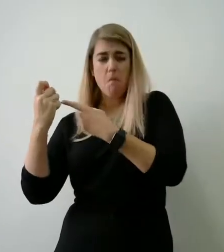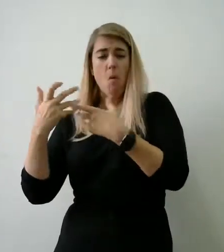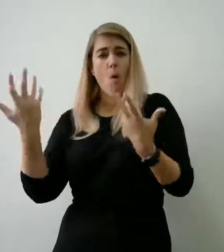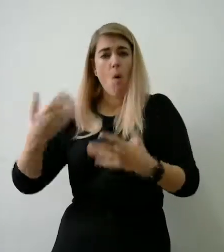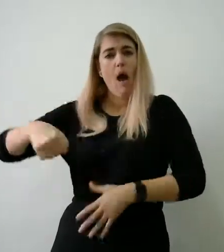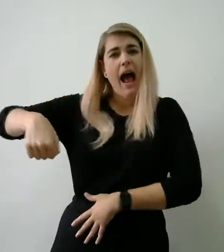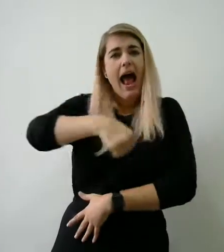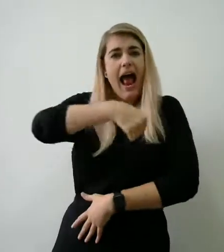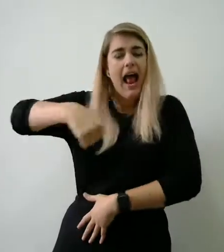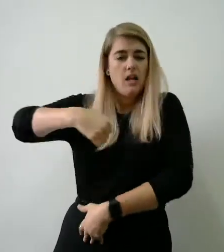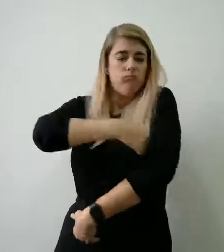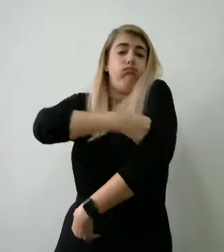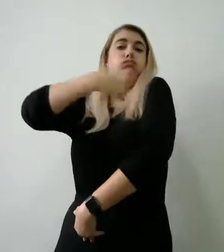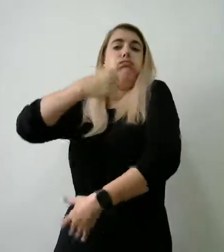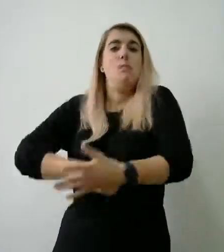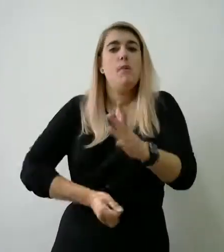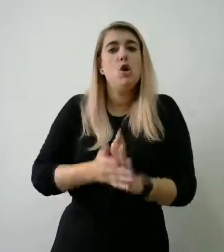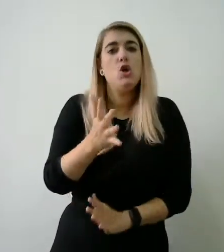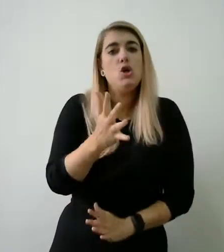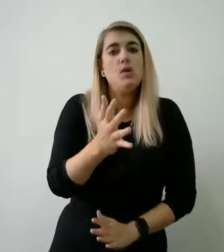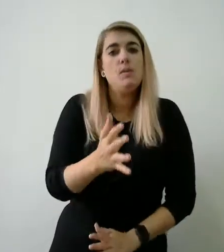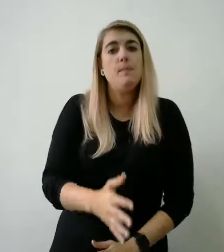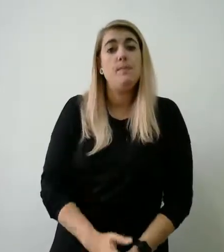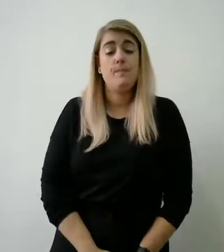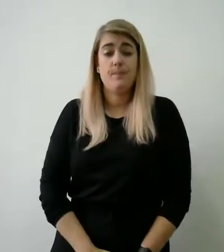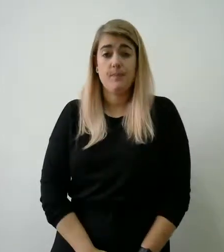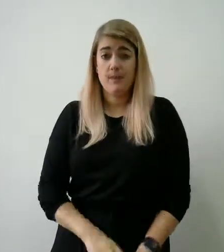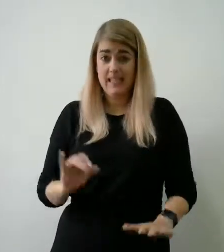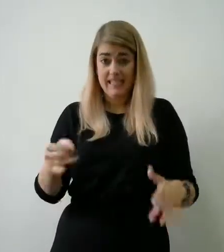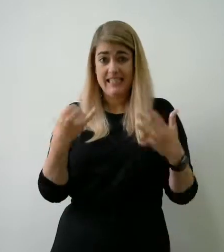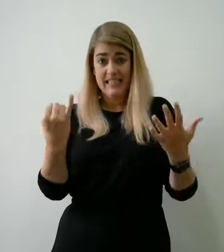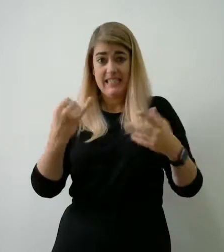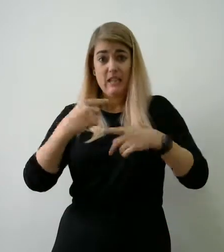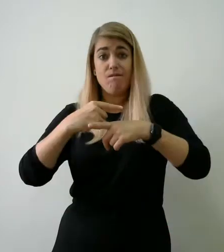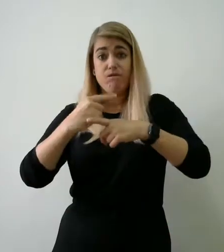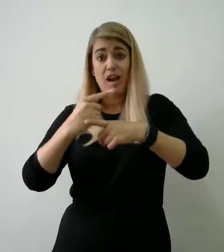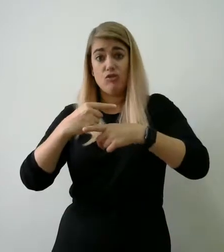6. Fractures, particularly in children under 1 6.